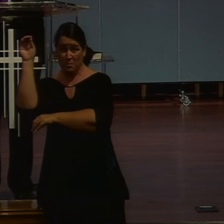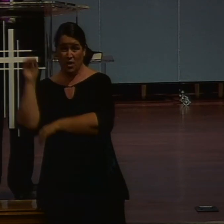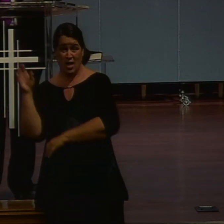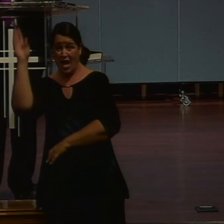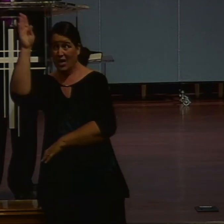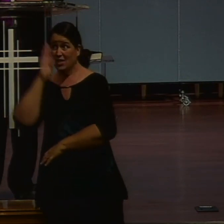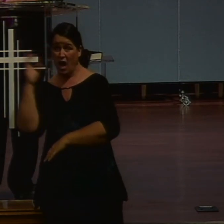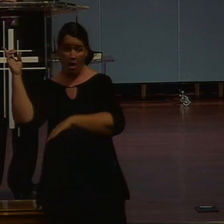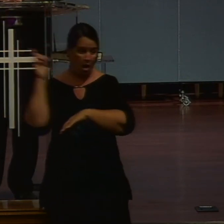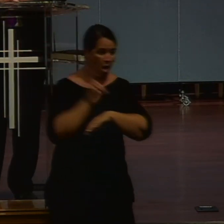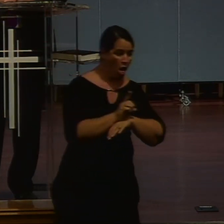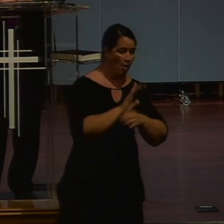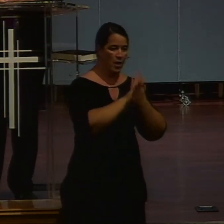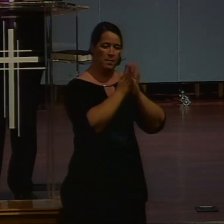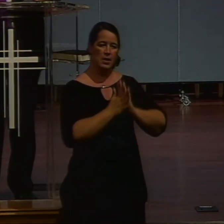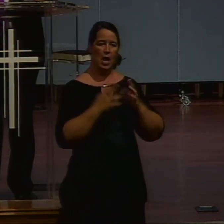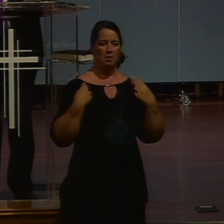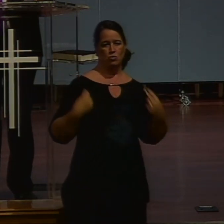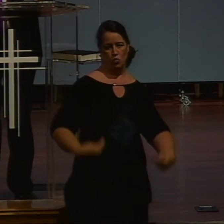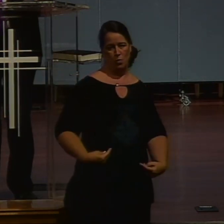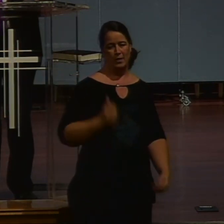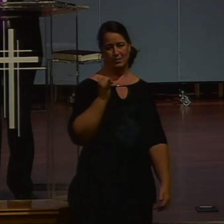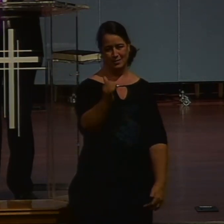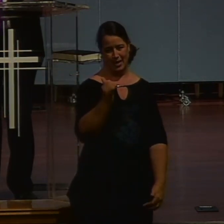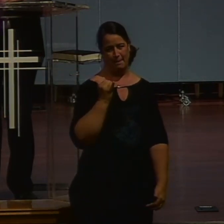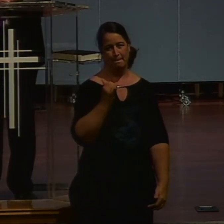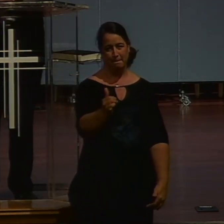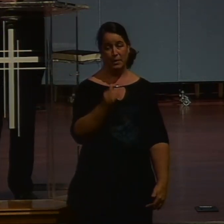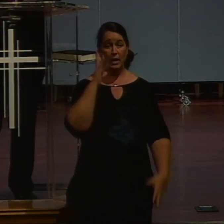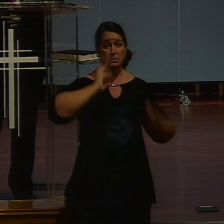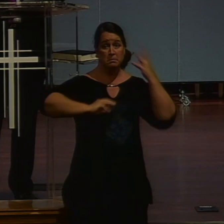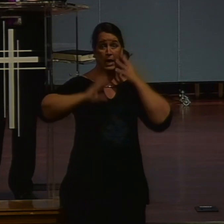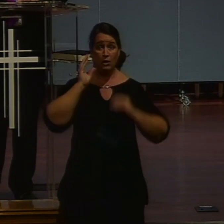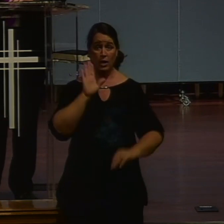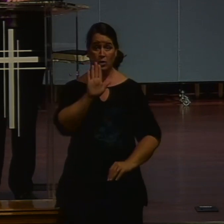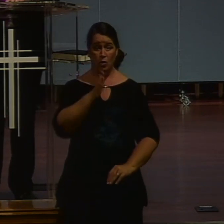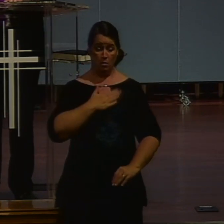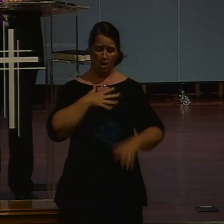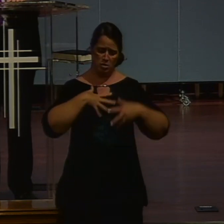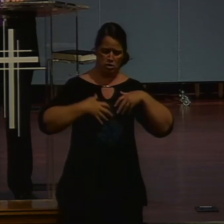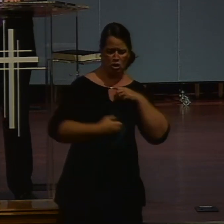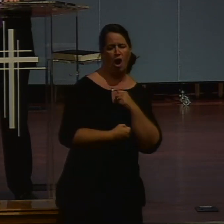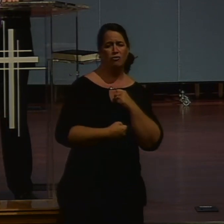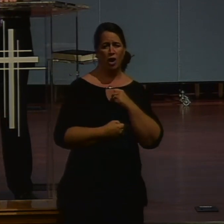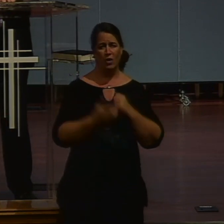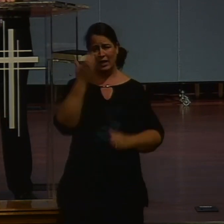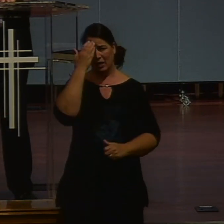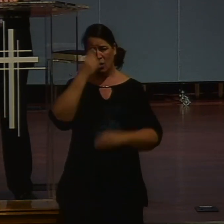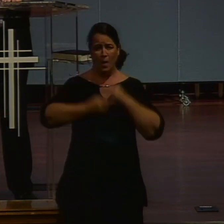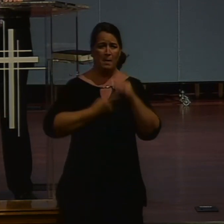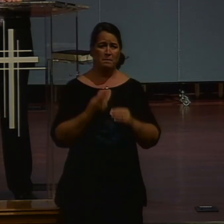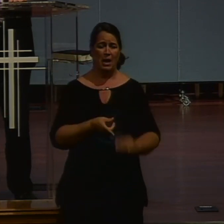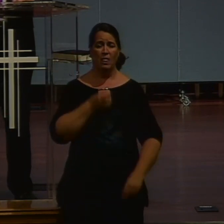take on human form and experience all of our sorrows. He is the high priest who is touched with the feeling of our infirmities. He knows